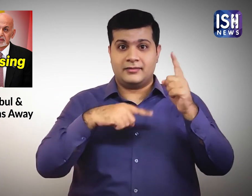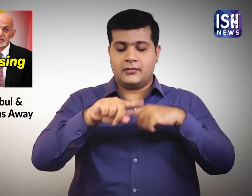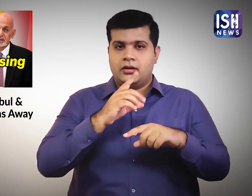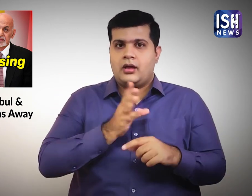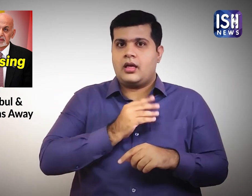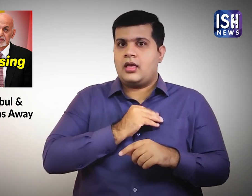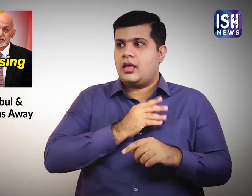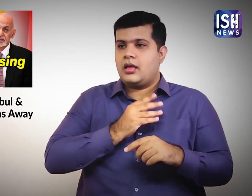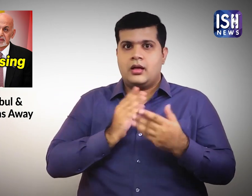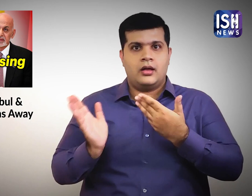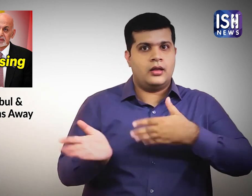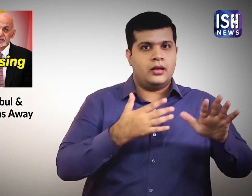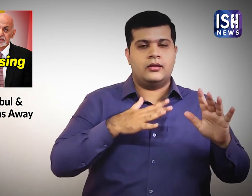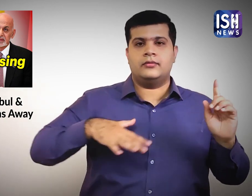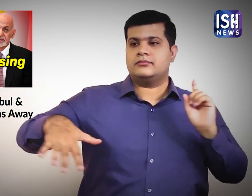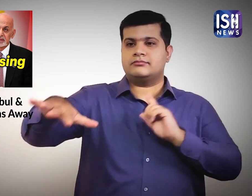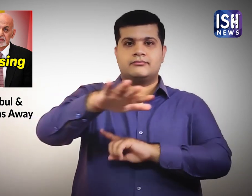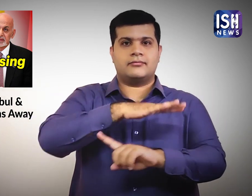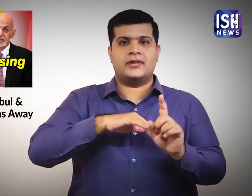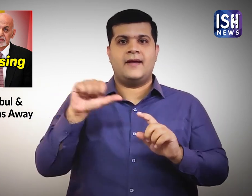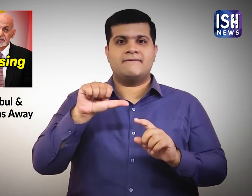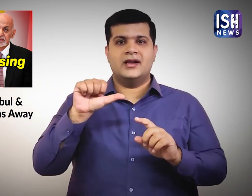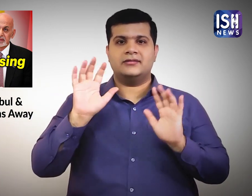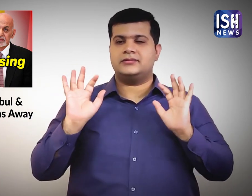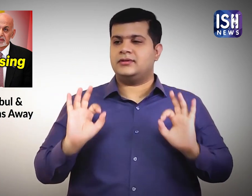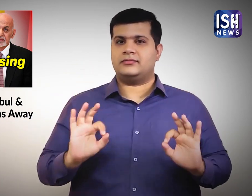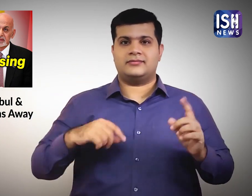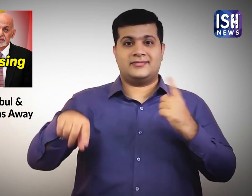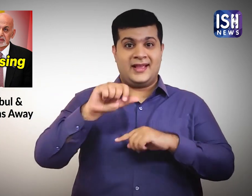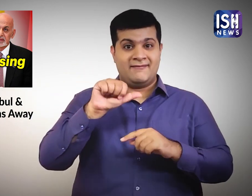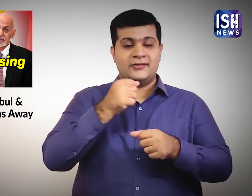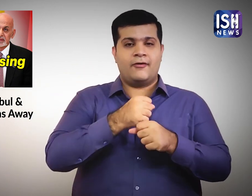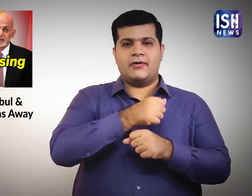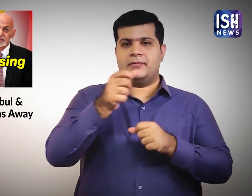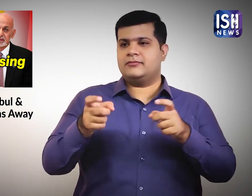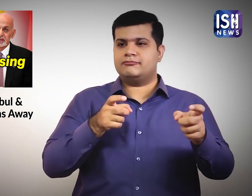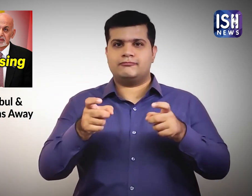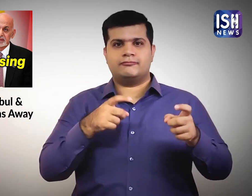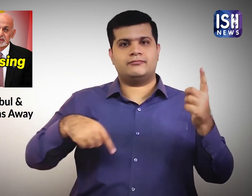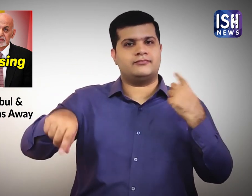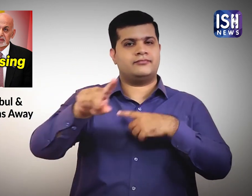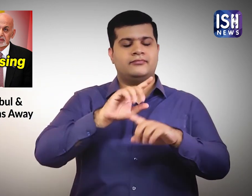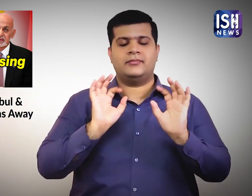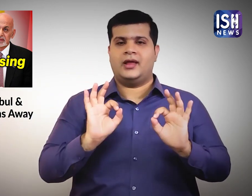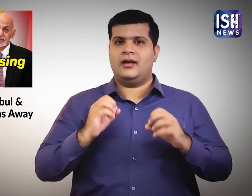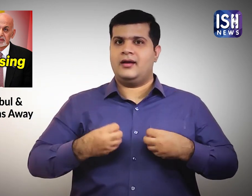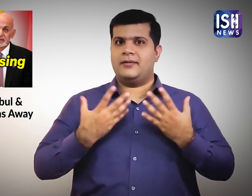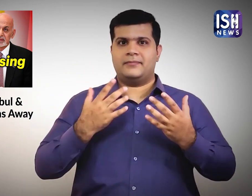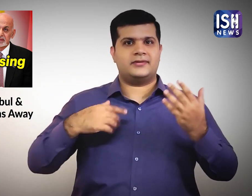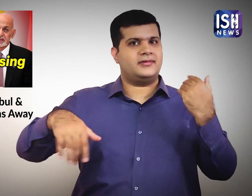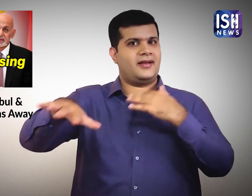Since then, the Taliban lived in fear and there was peace. People were happy under the new government as well.